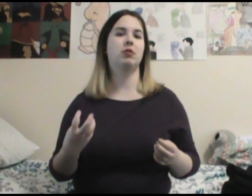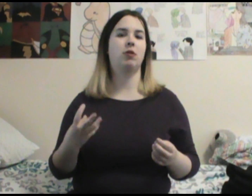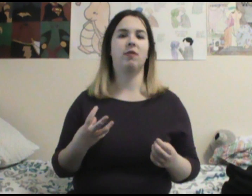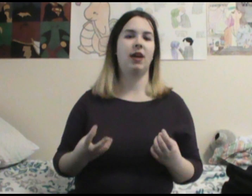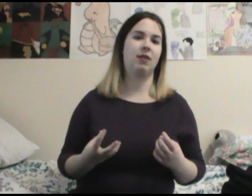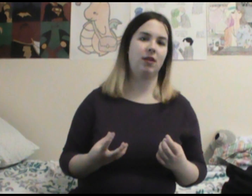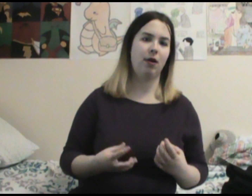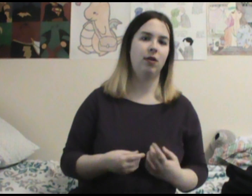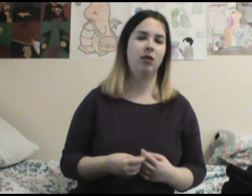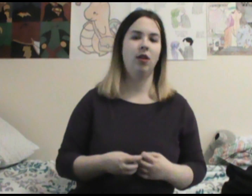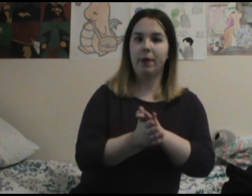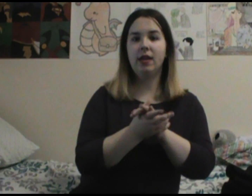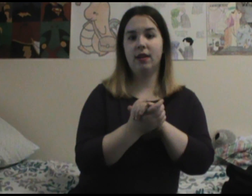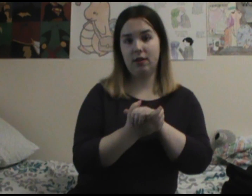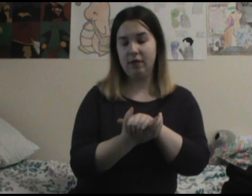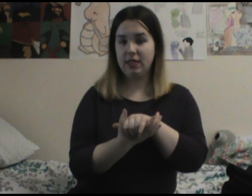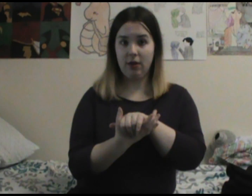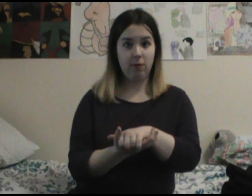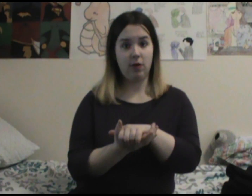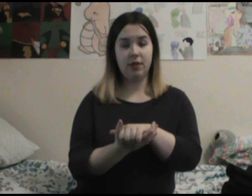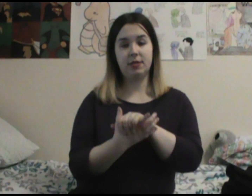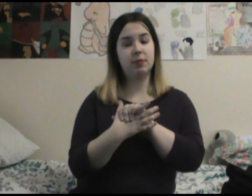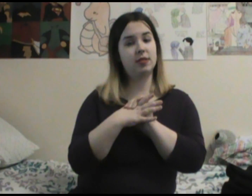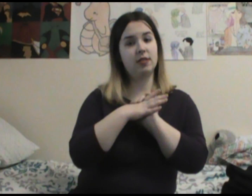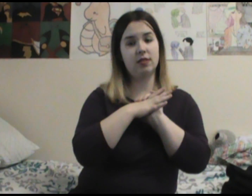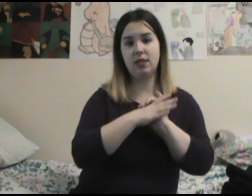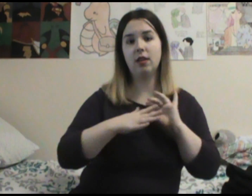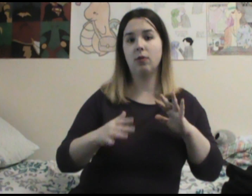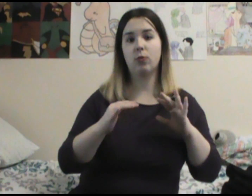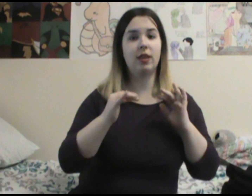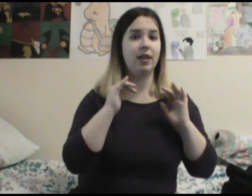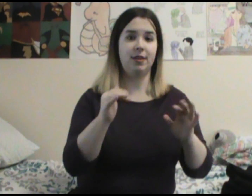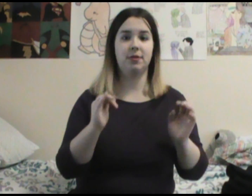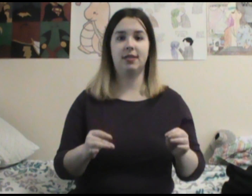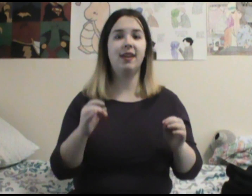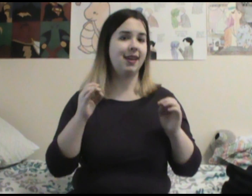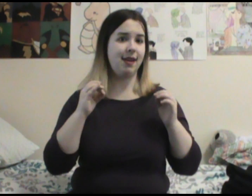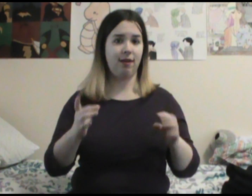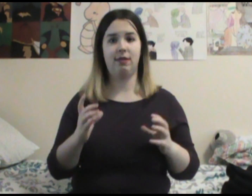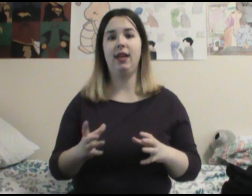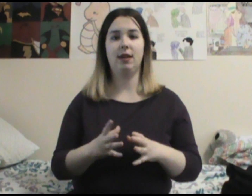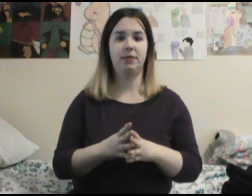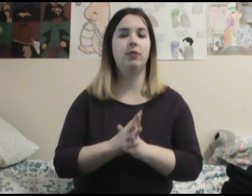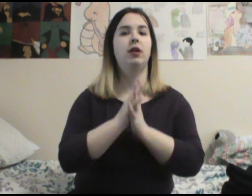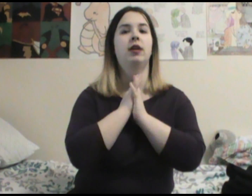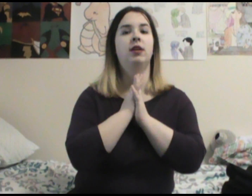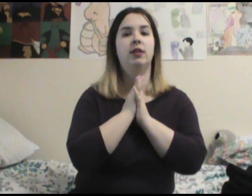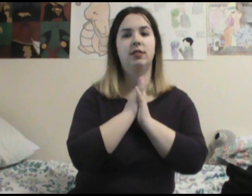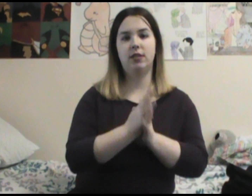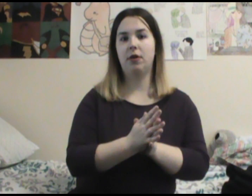sort of character. But I do have to say overall this was still a really interesting and entertaining episode. So